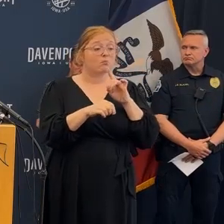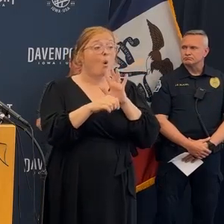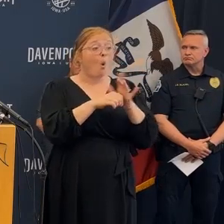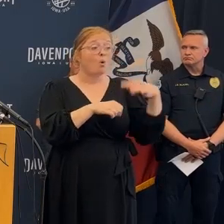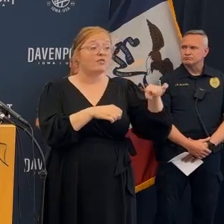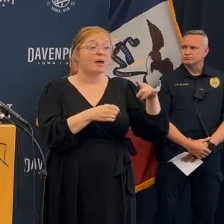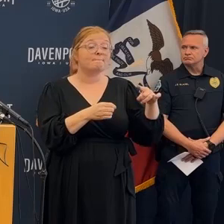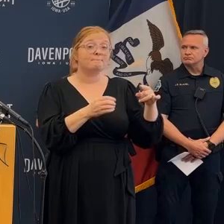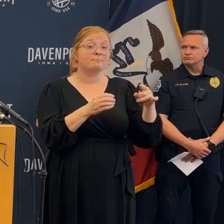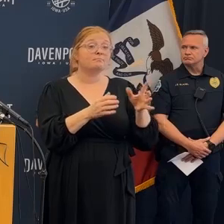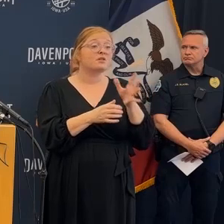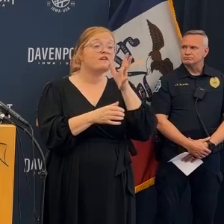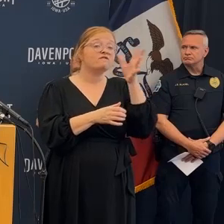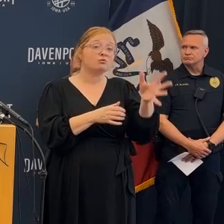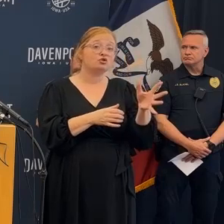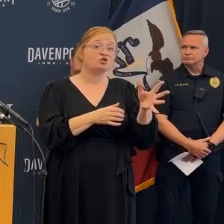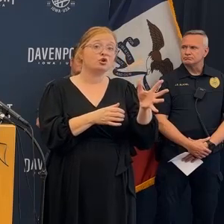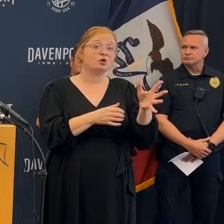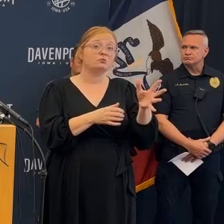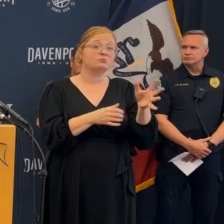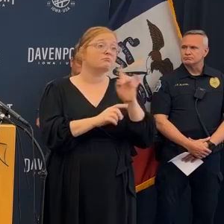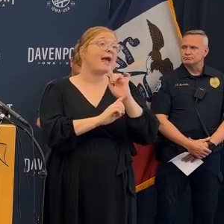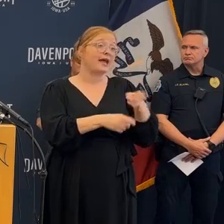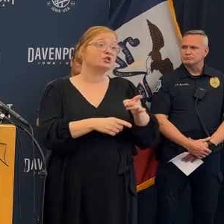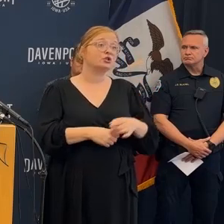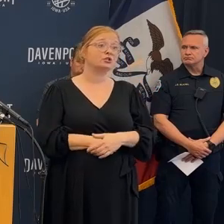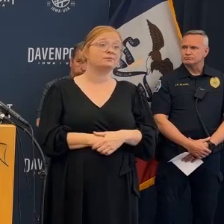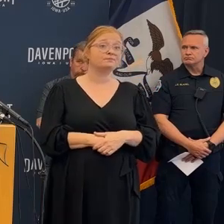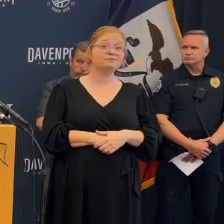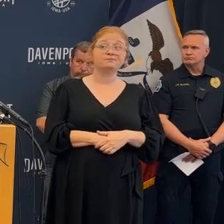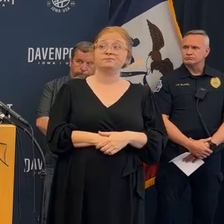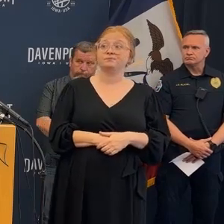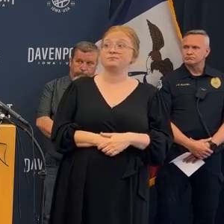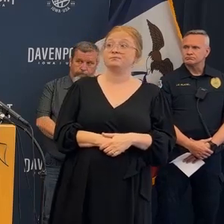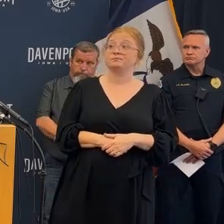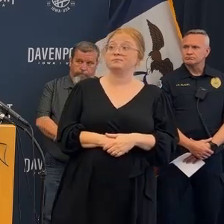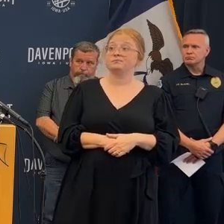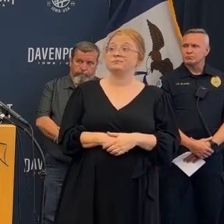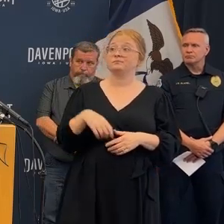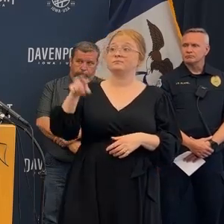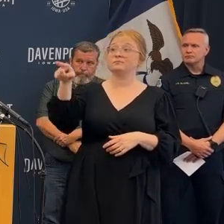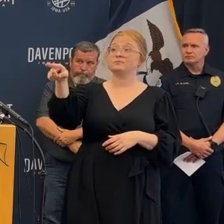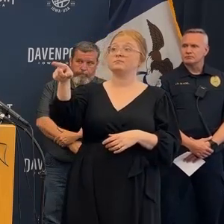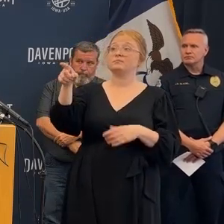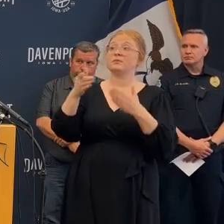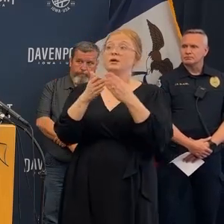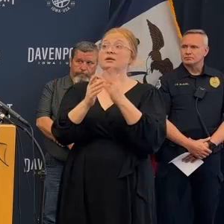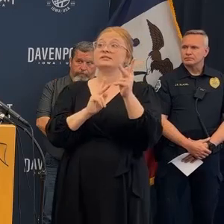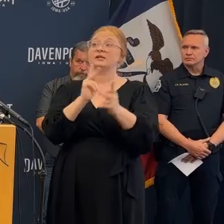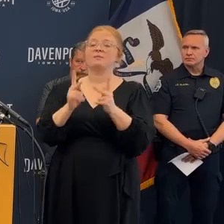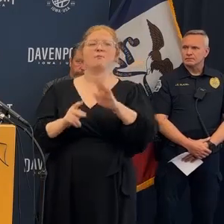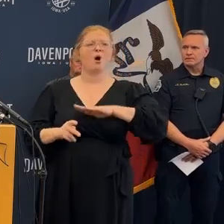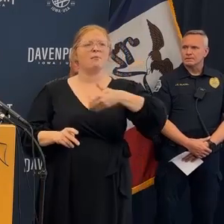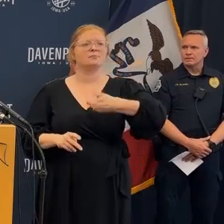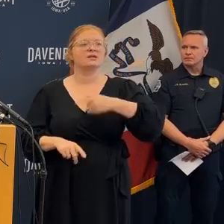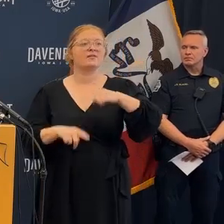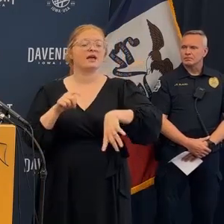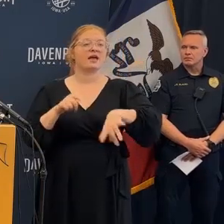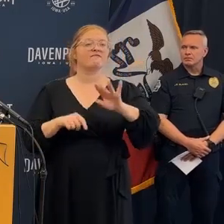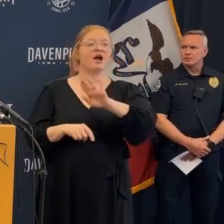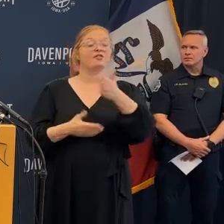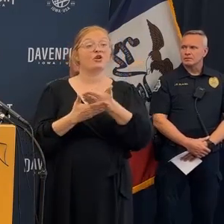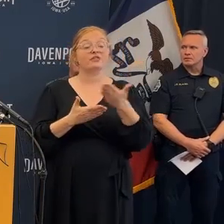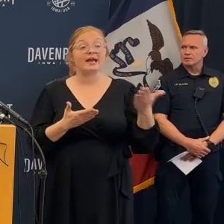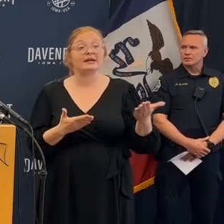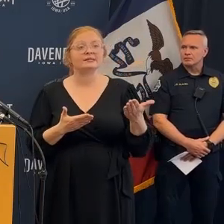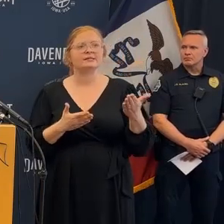we require engineers and experts to evaluate things just like we require experts in other fields to evaluate things we will keep